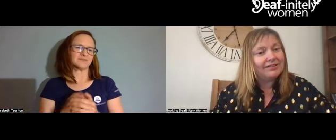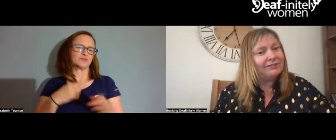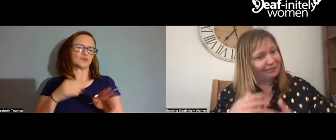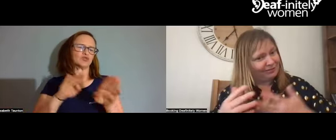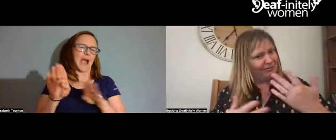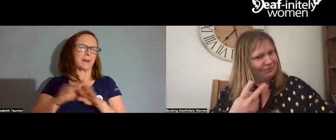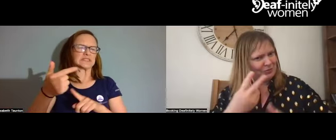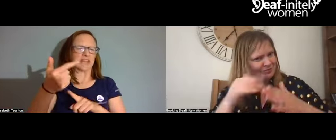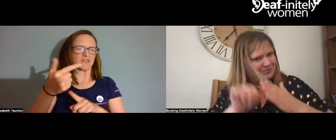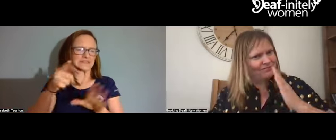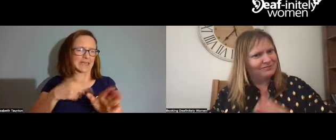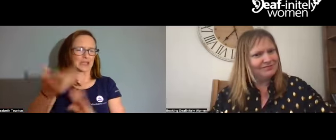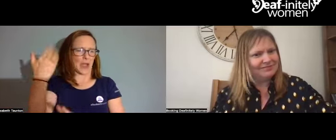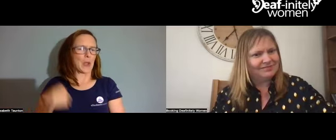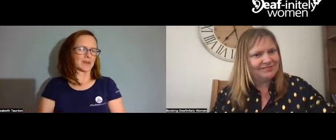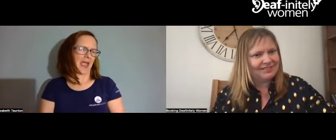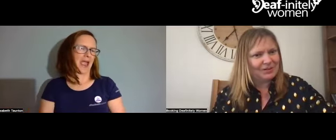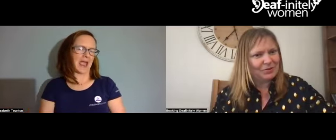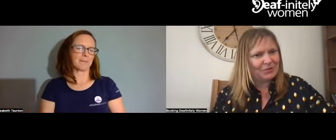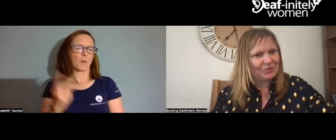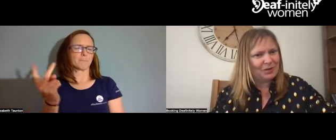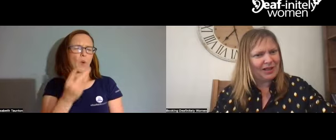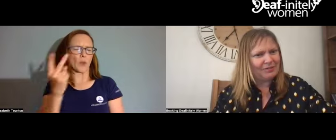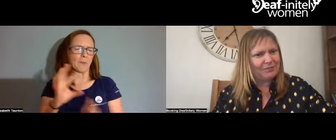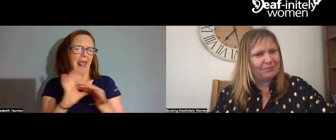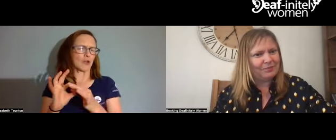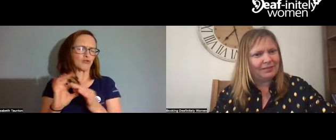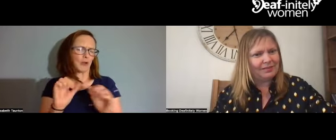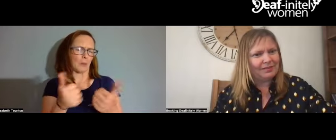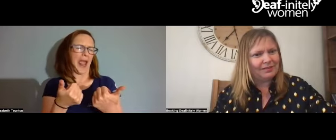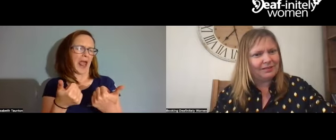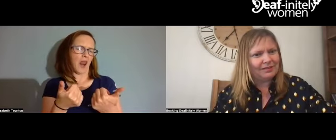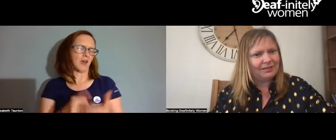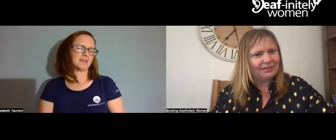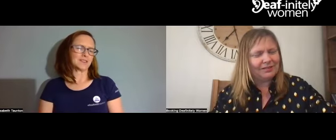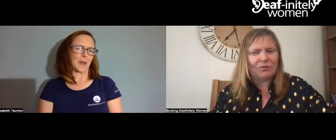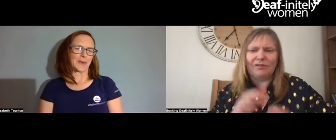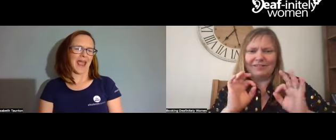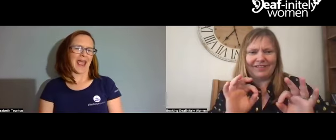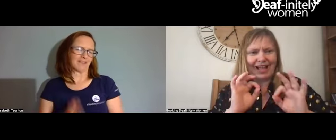from 17 years ago. We both worked really well together.